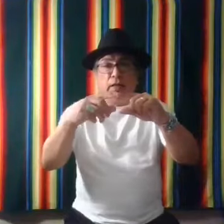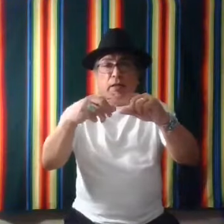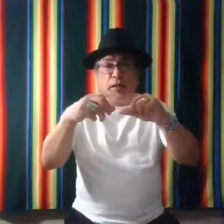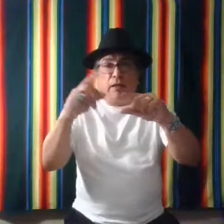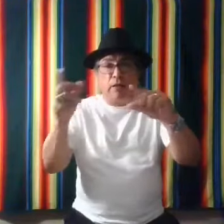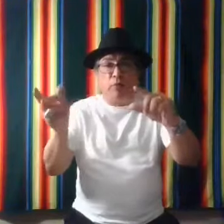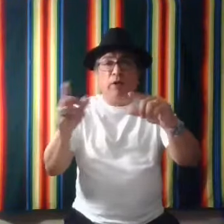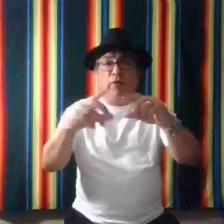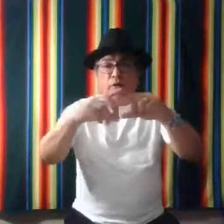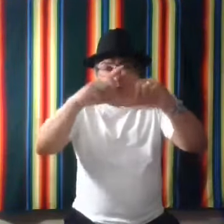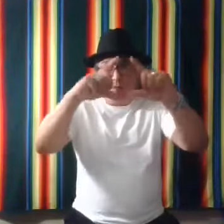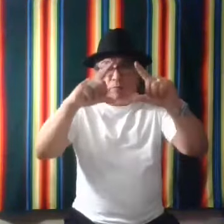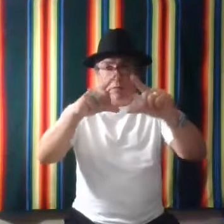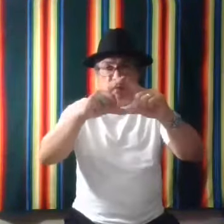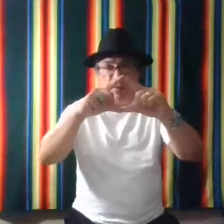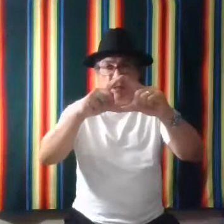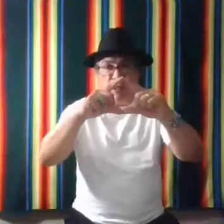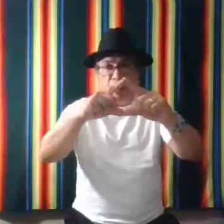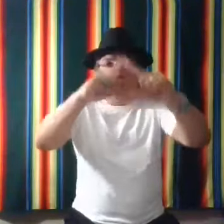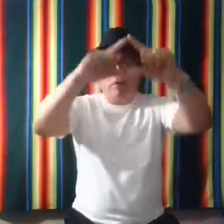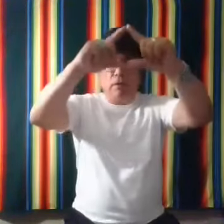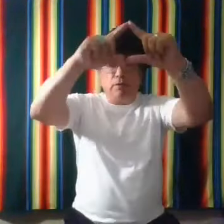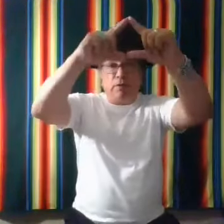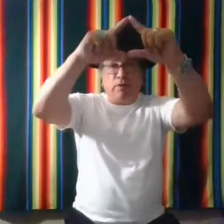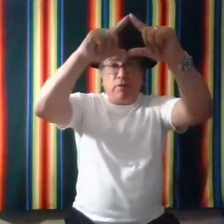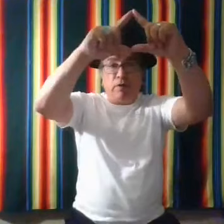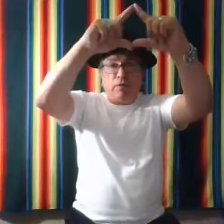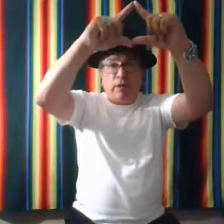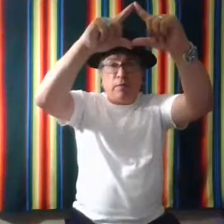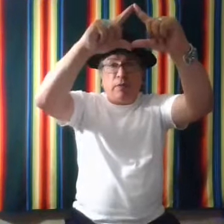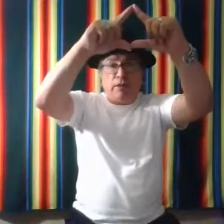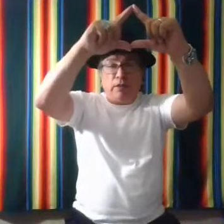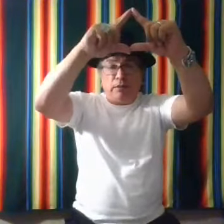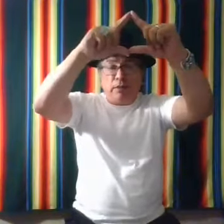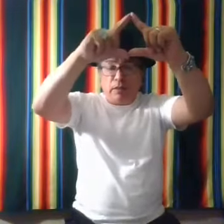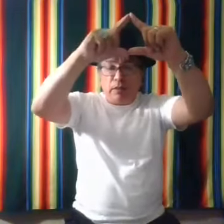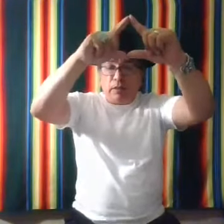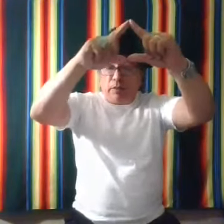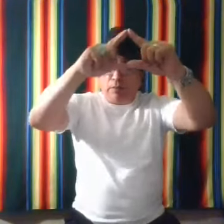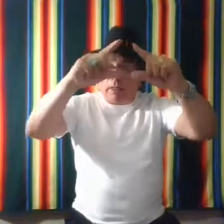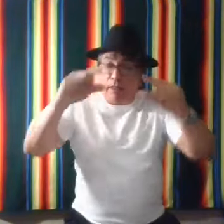a prairie. know, symbolizing kingdom. So you hold that up like this. Okay. Okay.